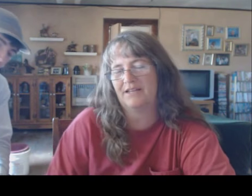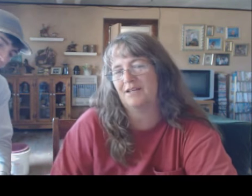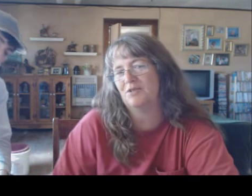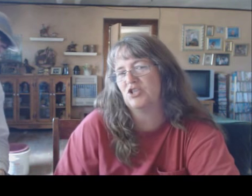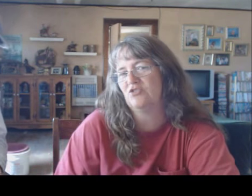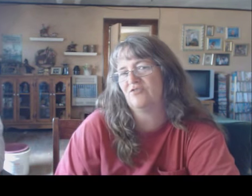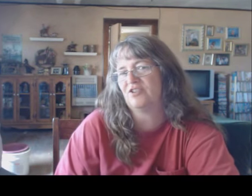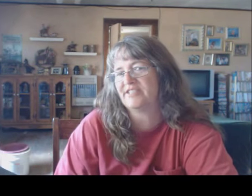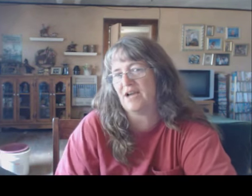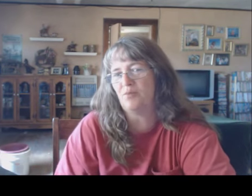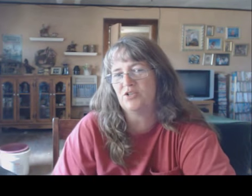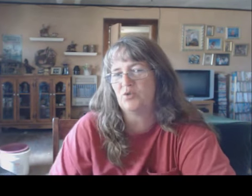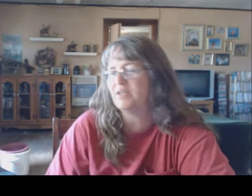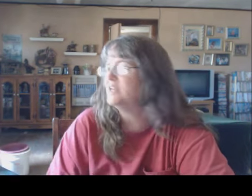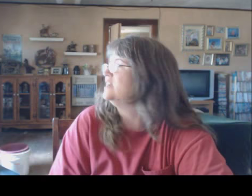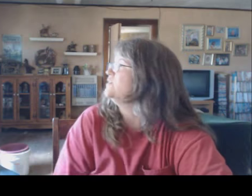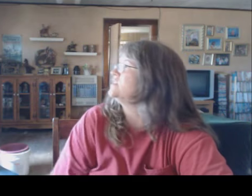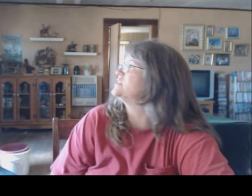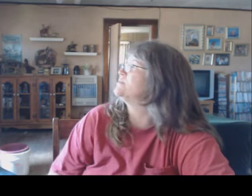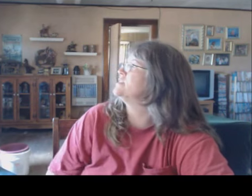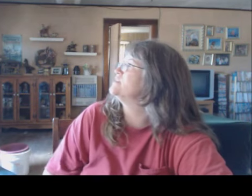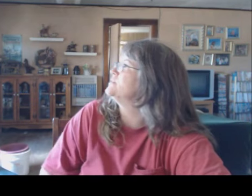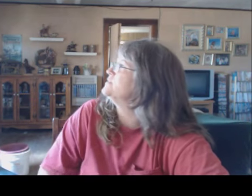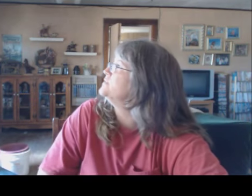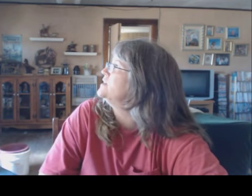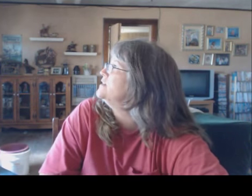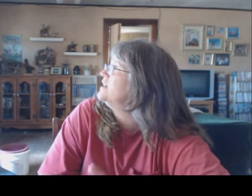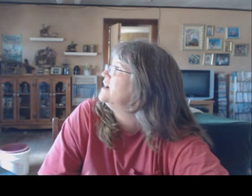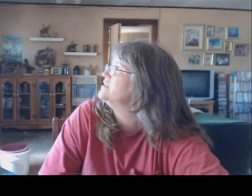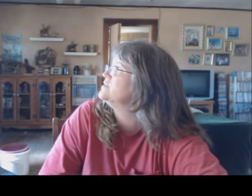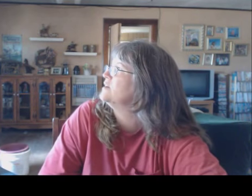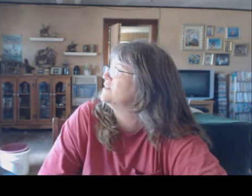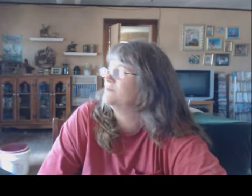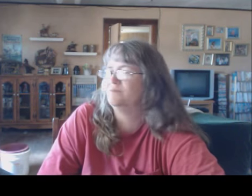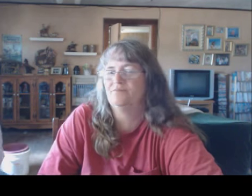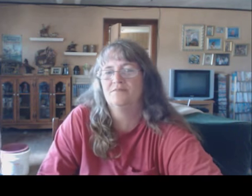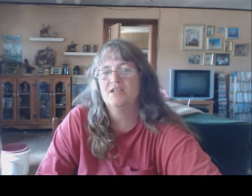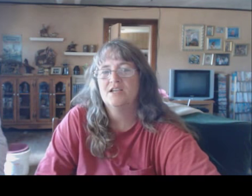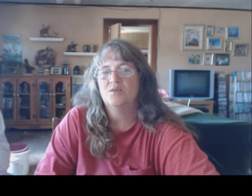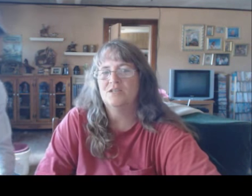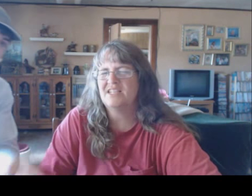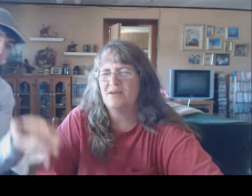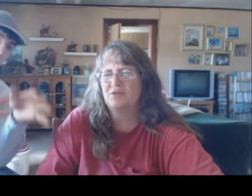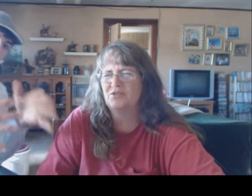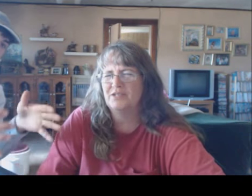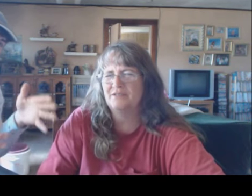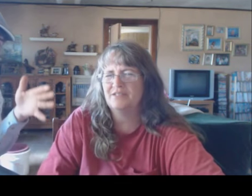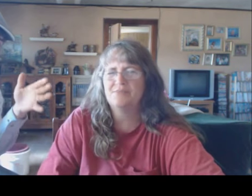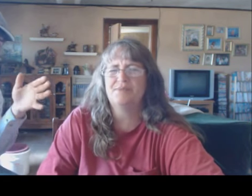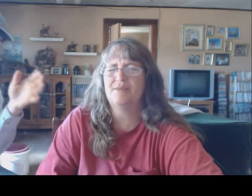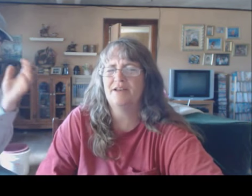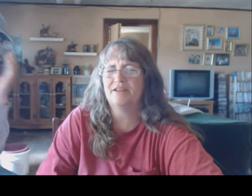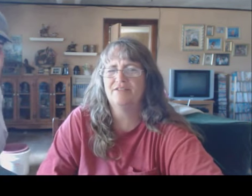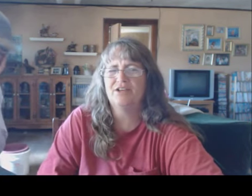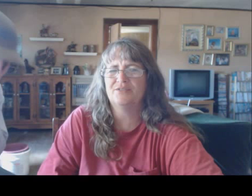making him a shoot for his cowboy toy it's almost done what how does it work what's a cowboy toy these people might not even know